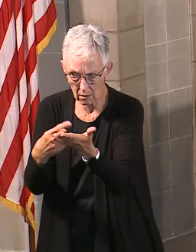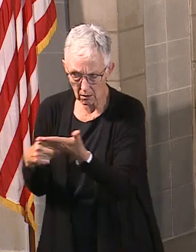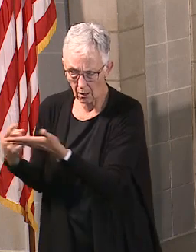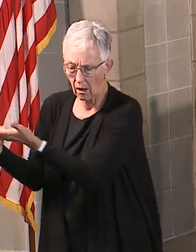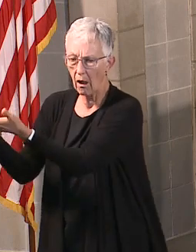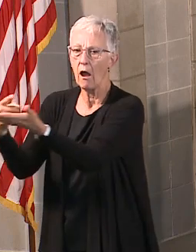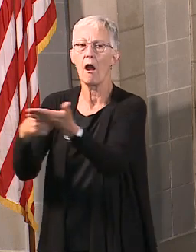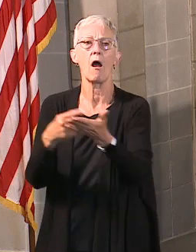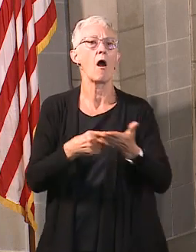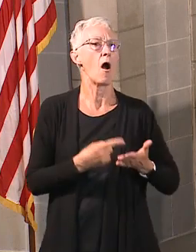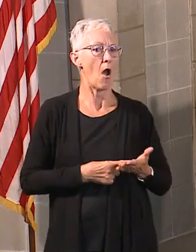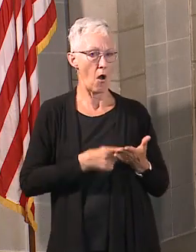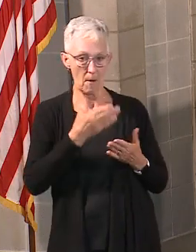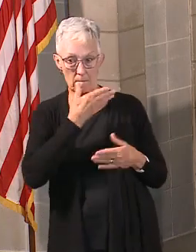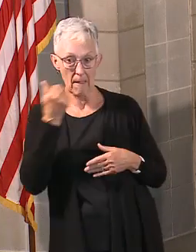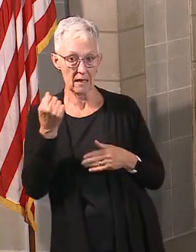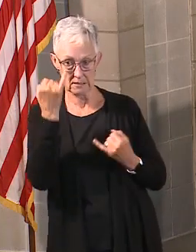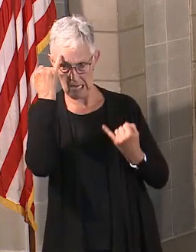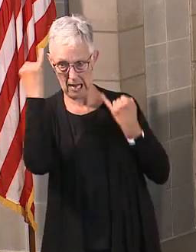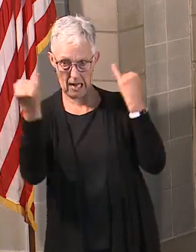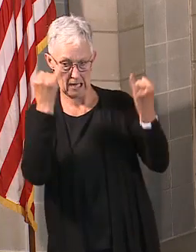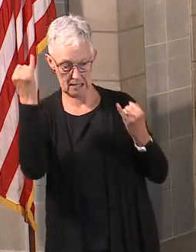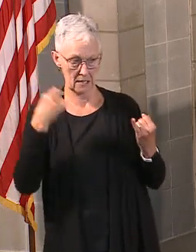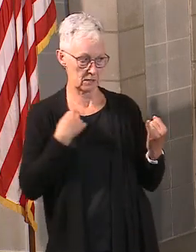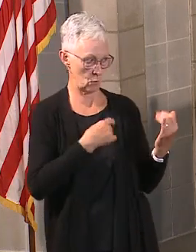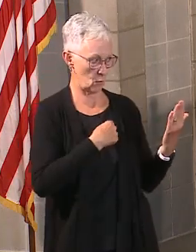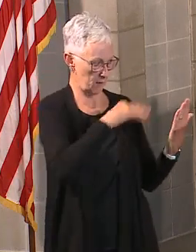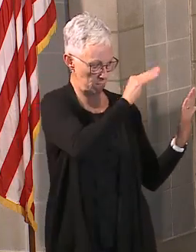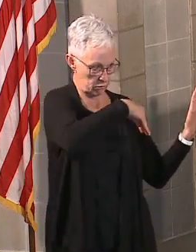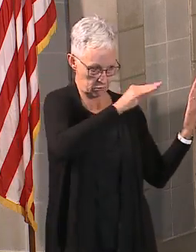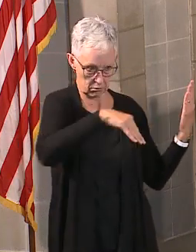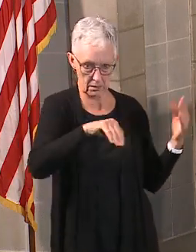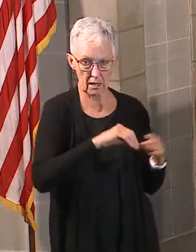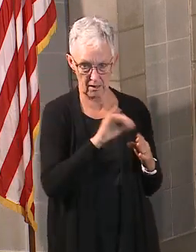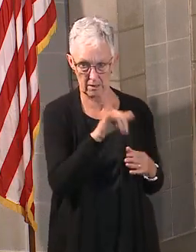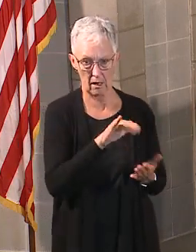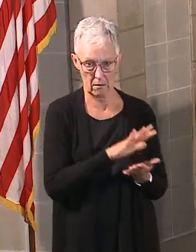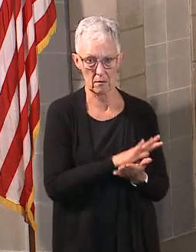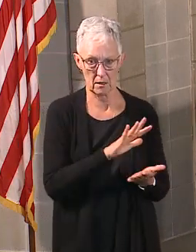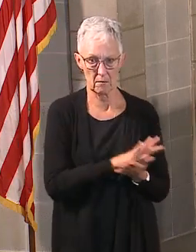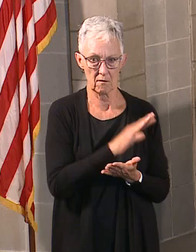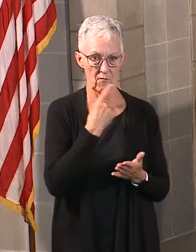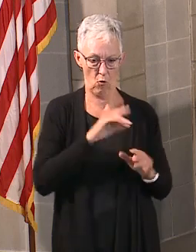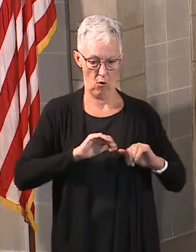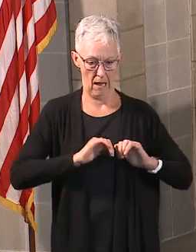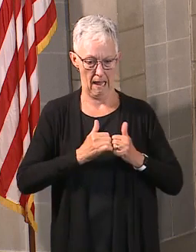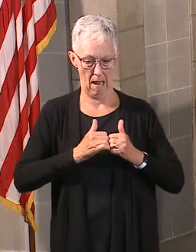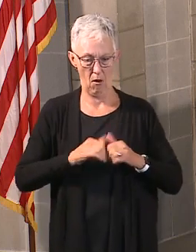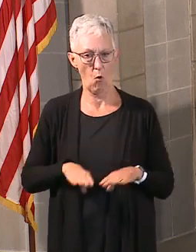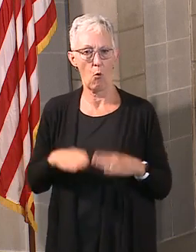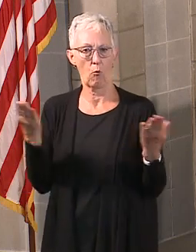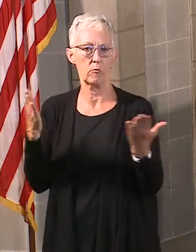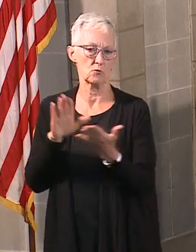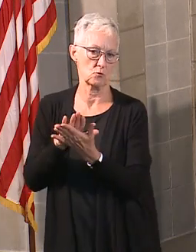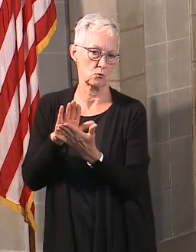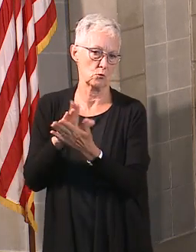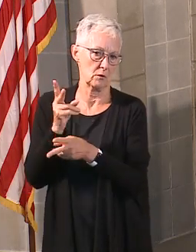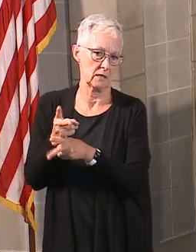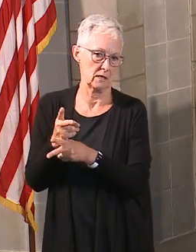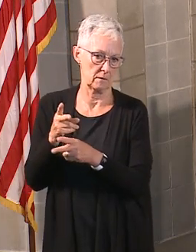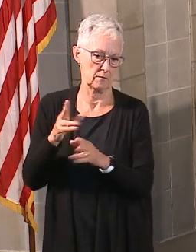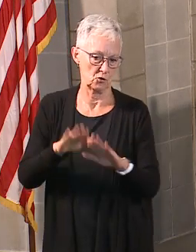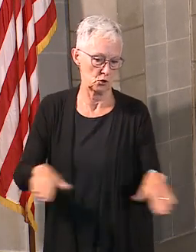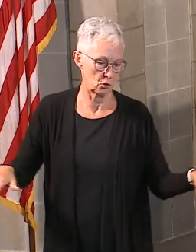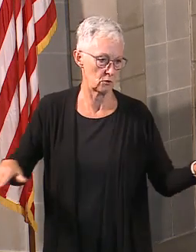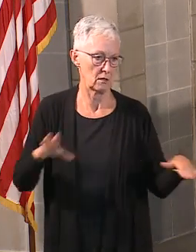Education Association, had released guidance for safe school opening. Again, that became kind of one of the other fundamental things that we looked at as